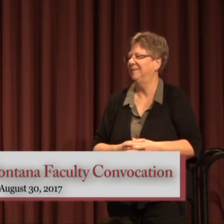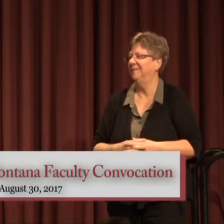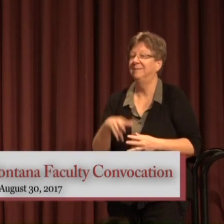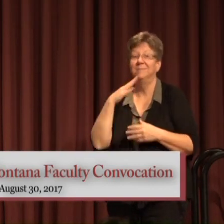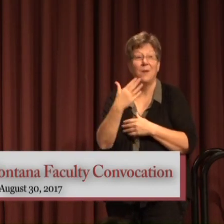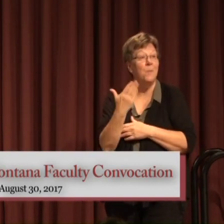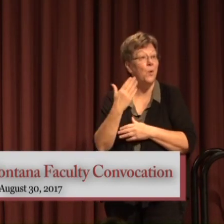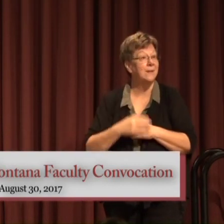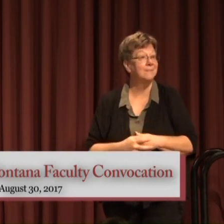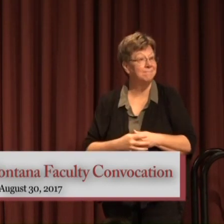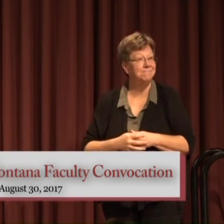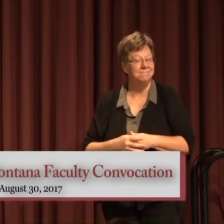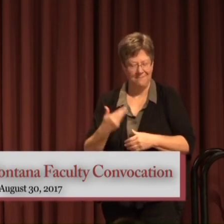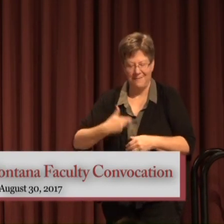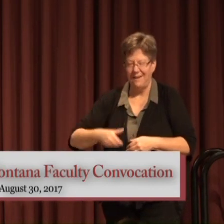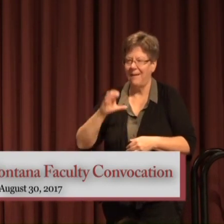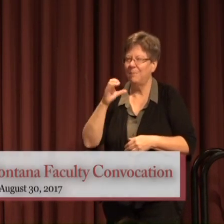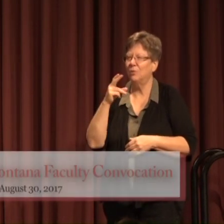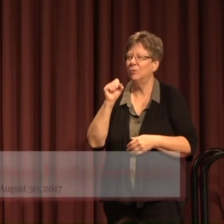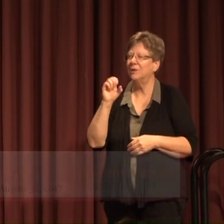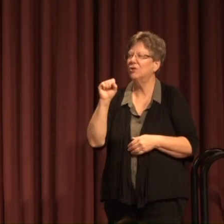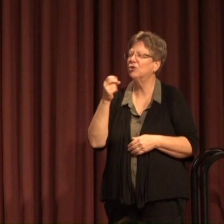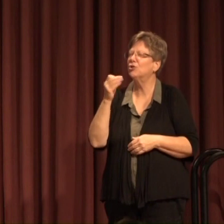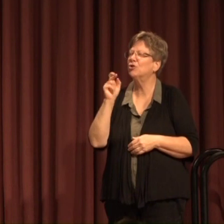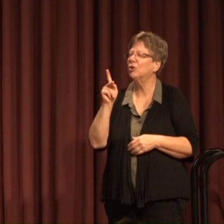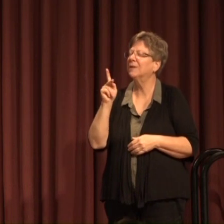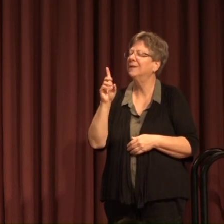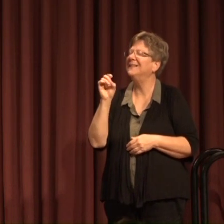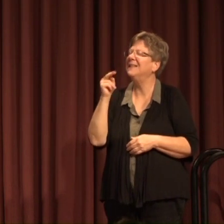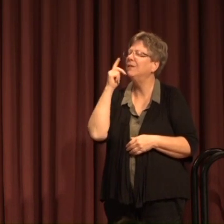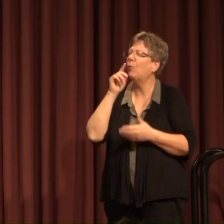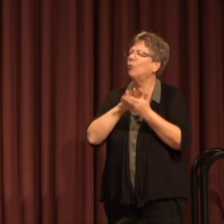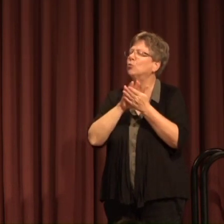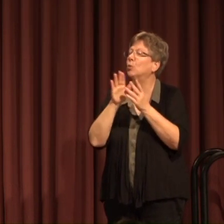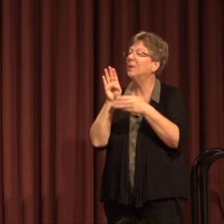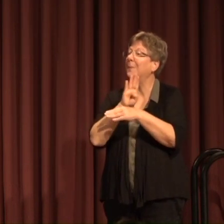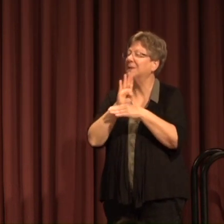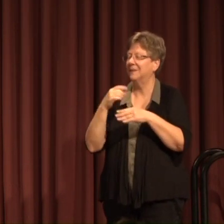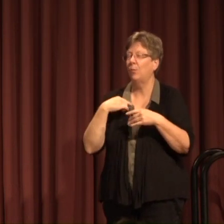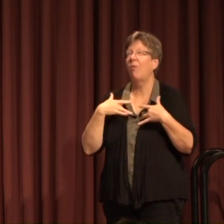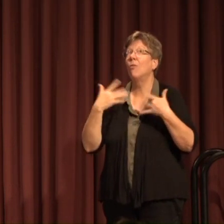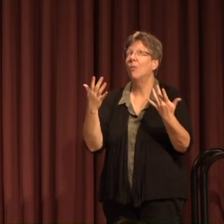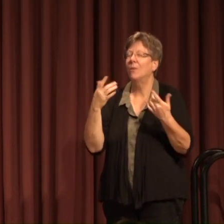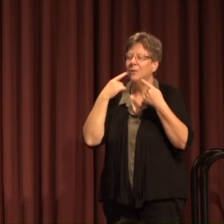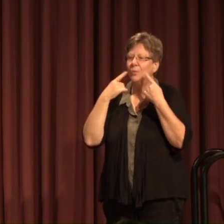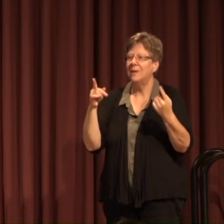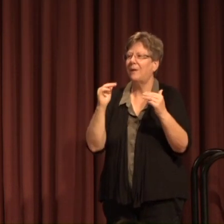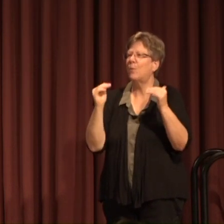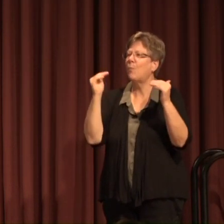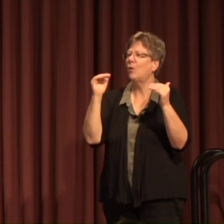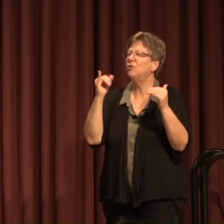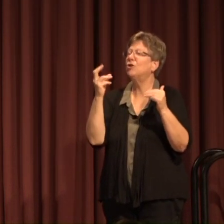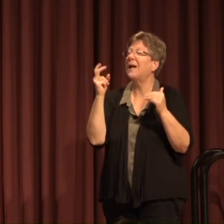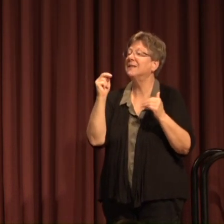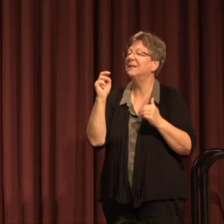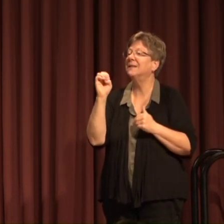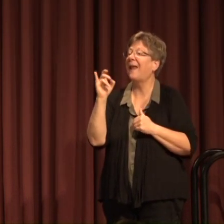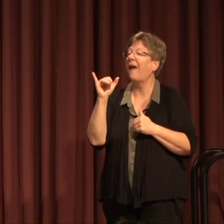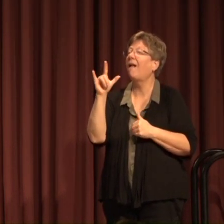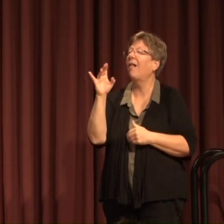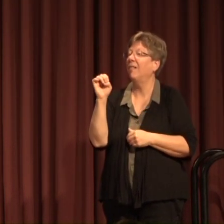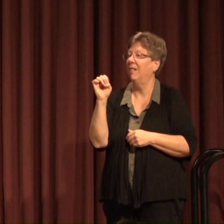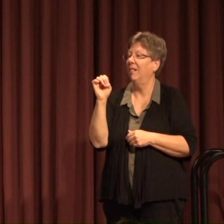good morning I'm Chris Shook dean of the school of business and we are thrilled to announce the promotion of Justin angle